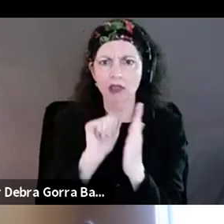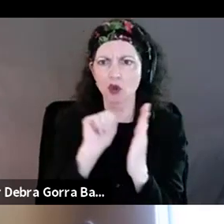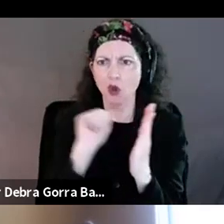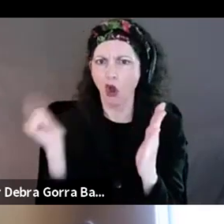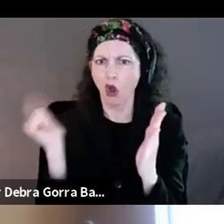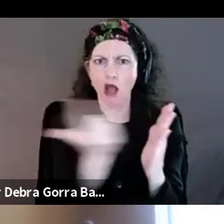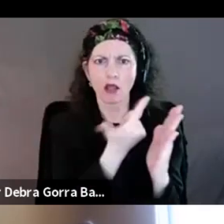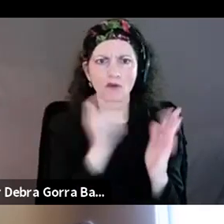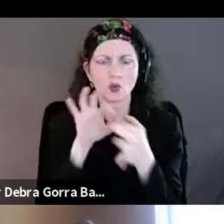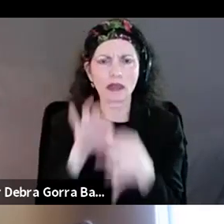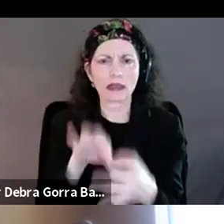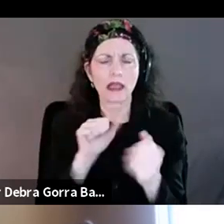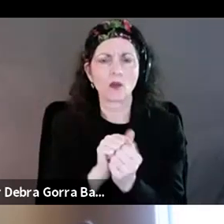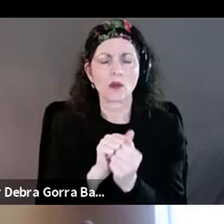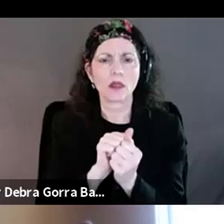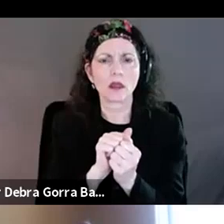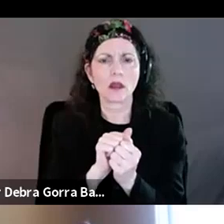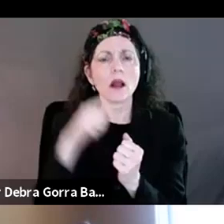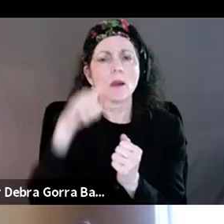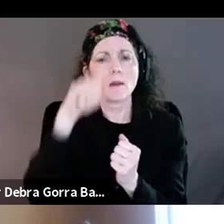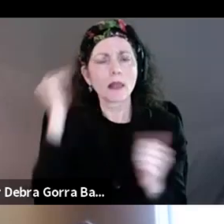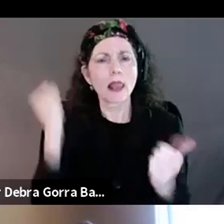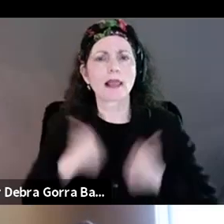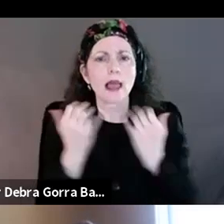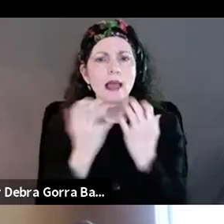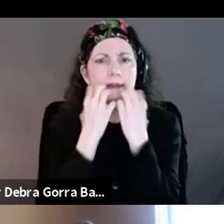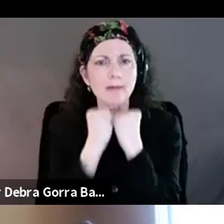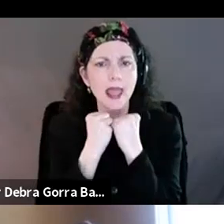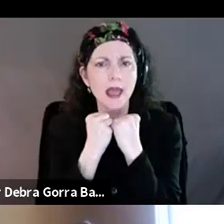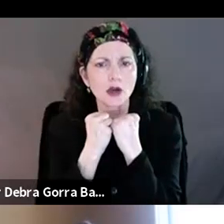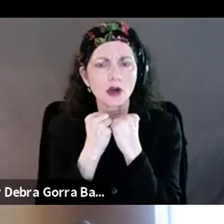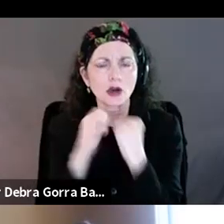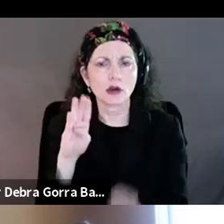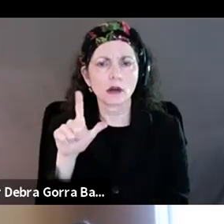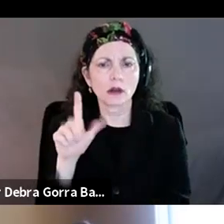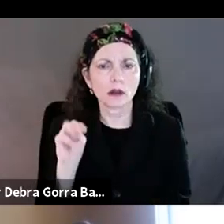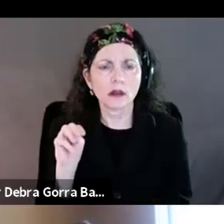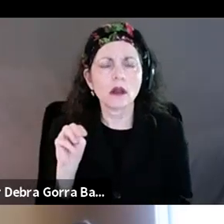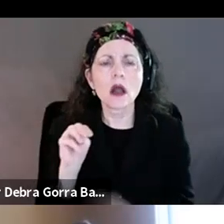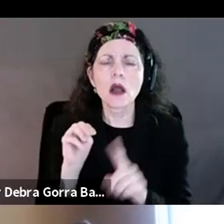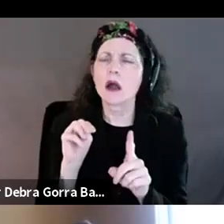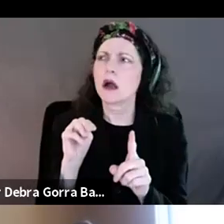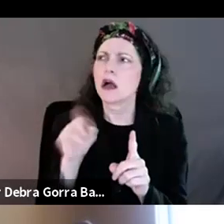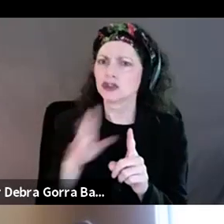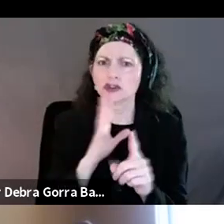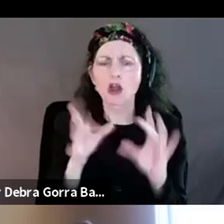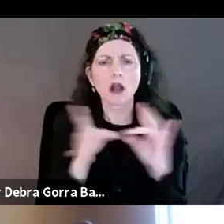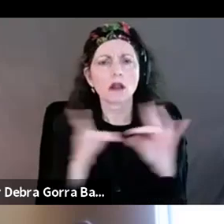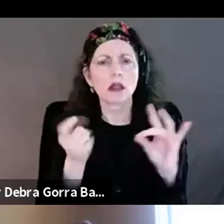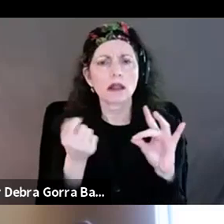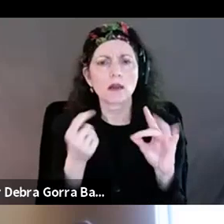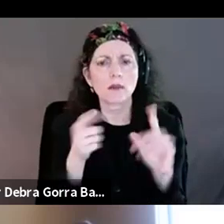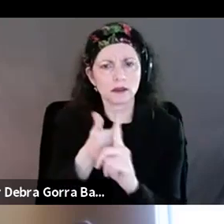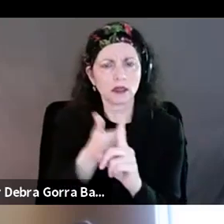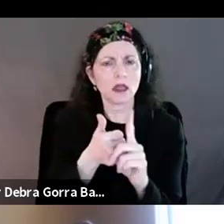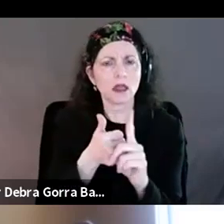Black Lives Matter moment, right? She talked about how, you know, as both a black person